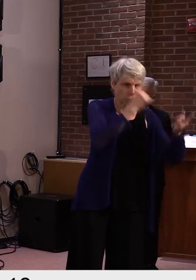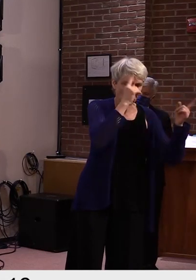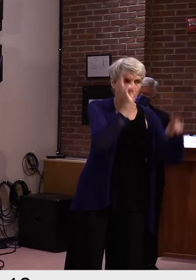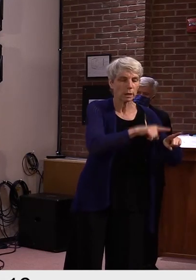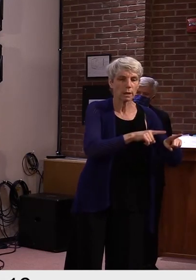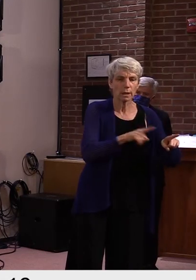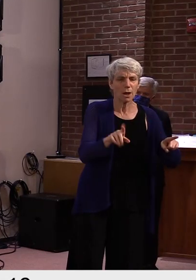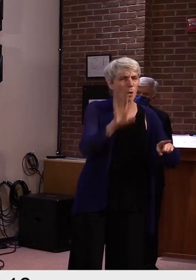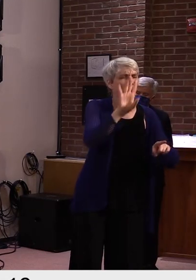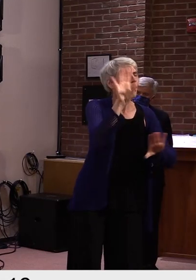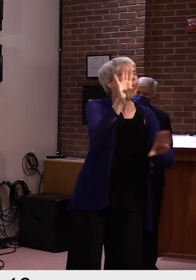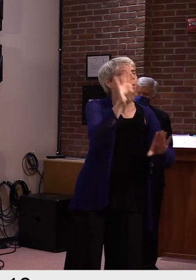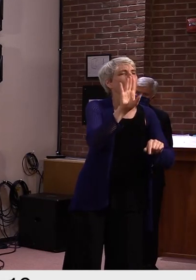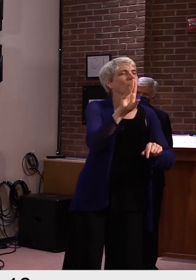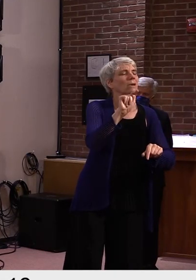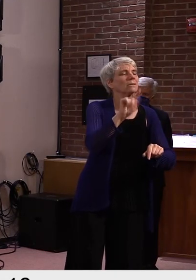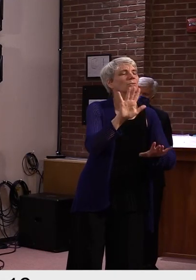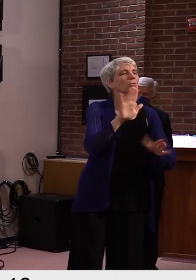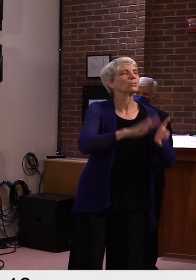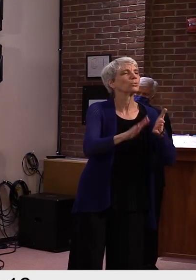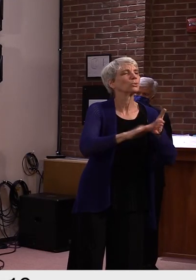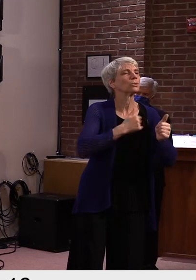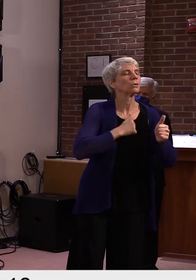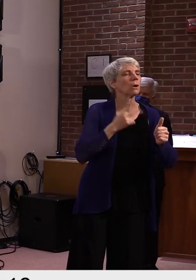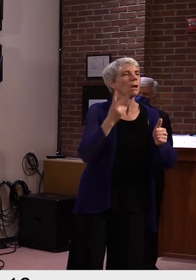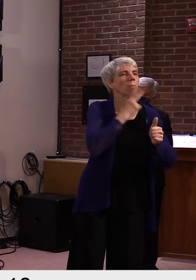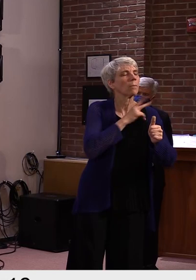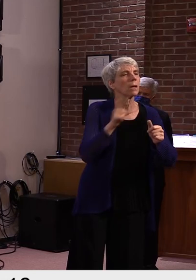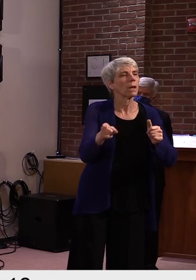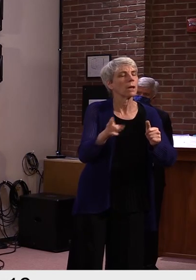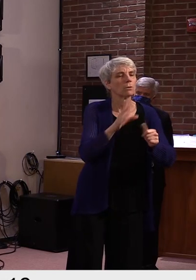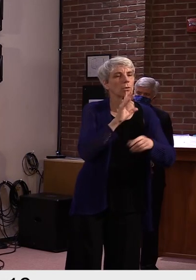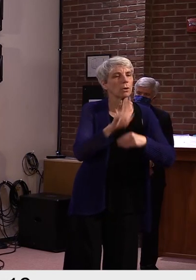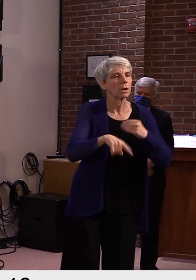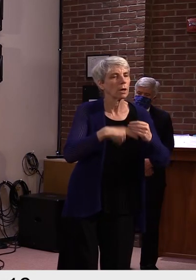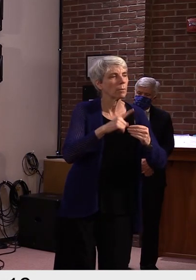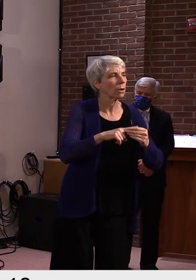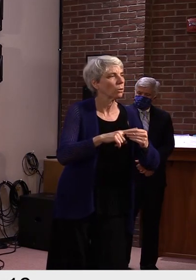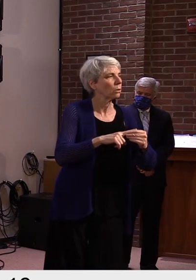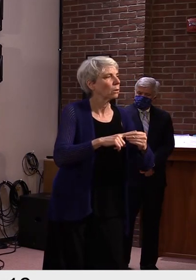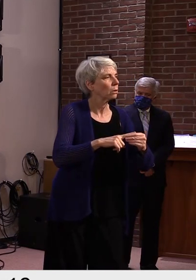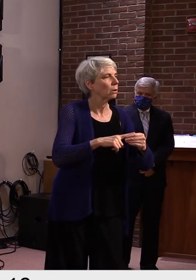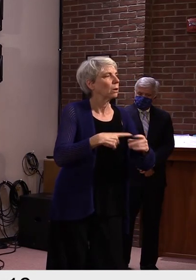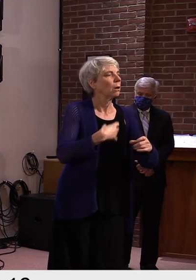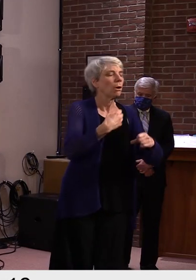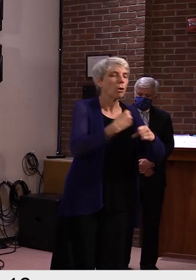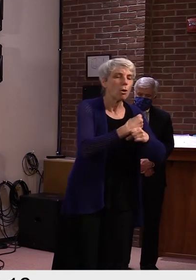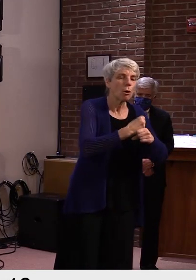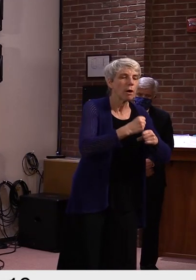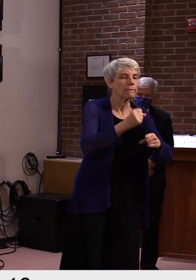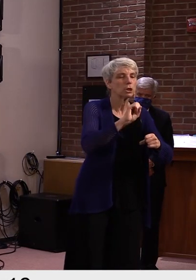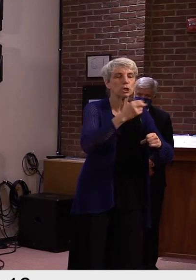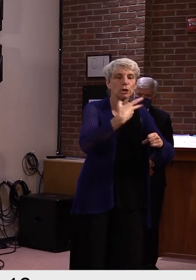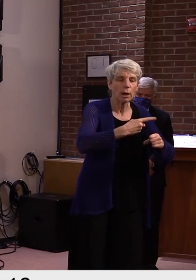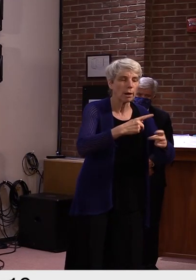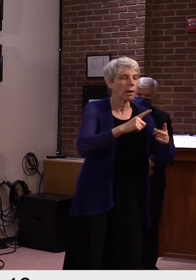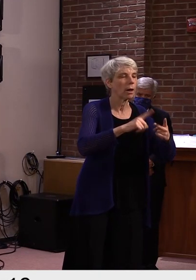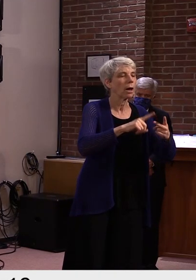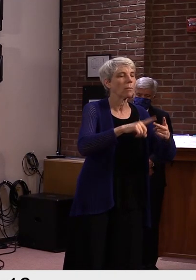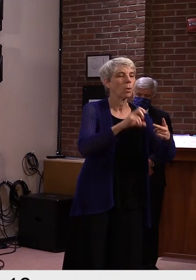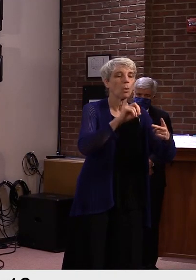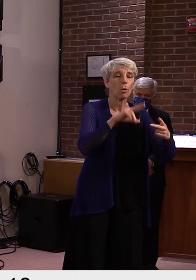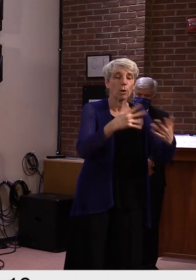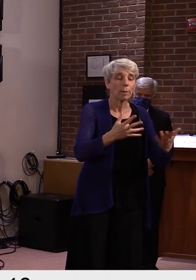I'm sorry. I guess I'm thinking about coffee shops in the area, thinking about homes that rent students,